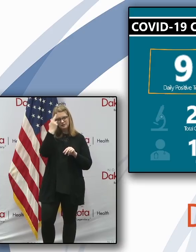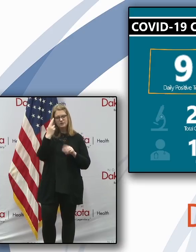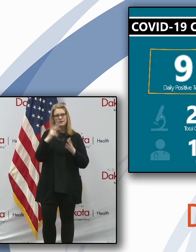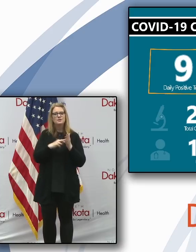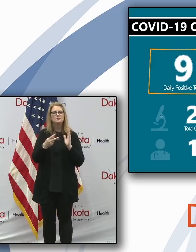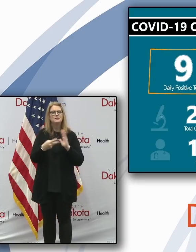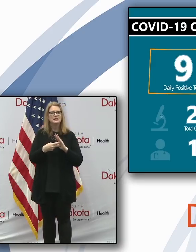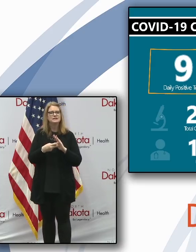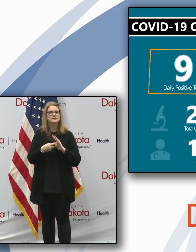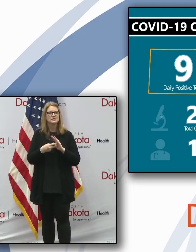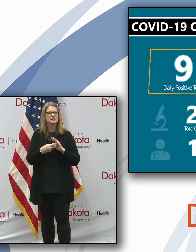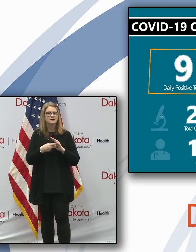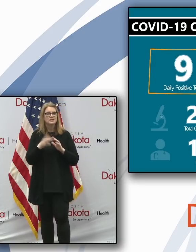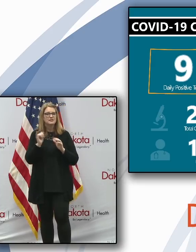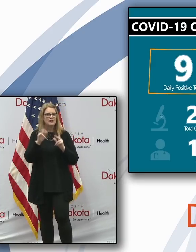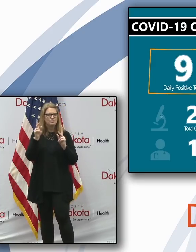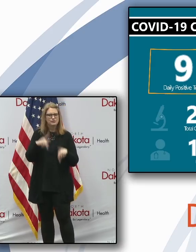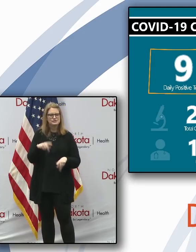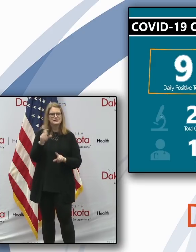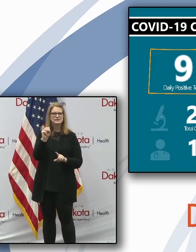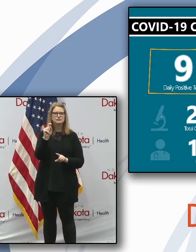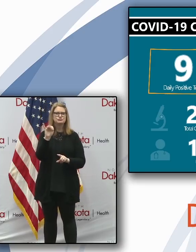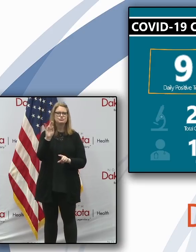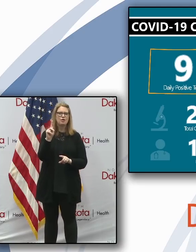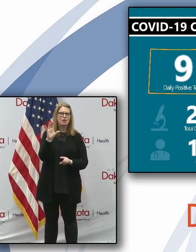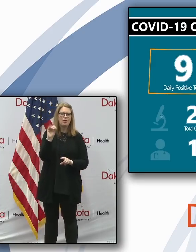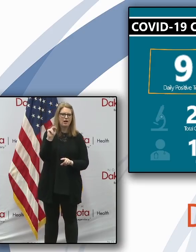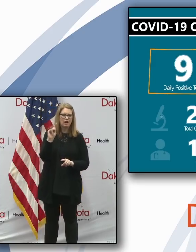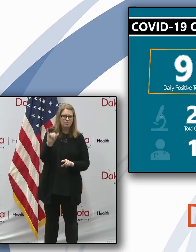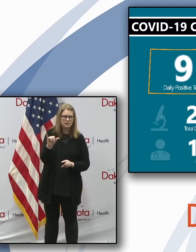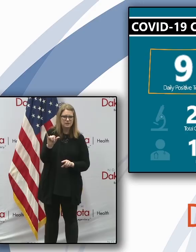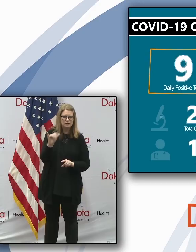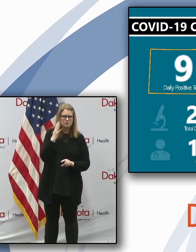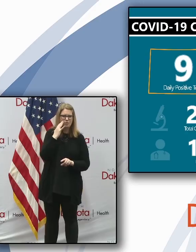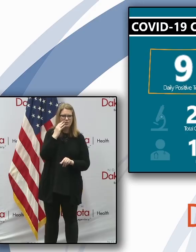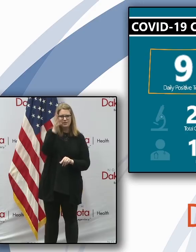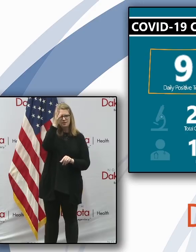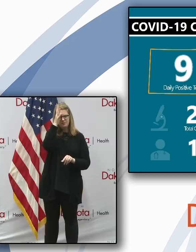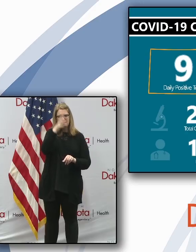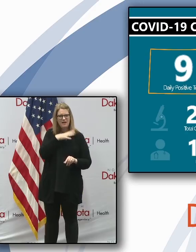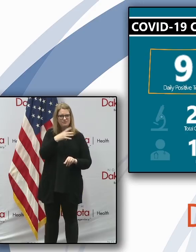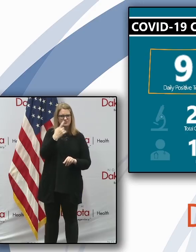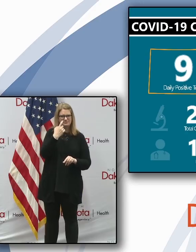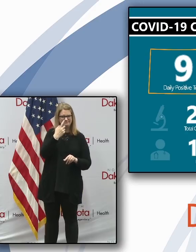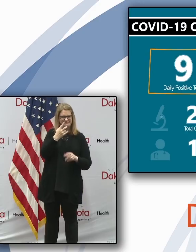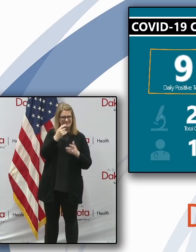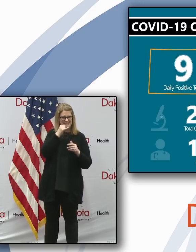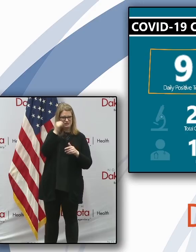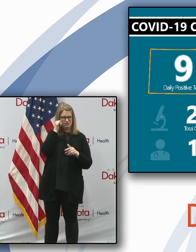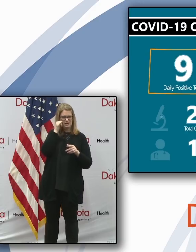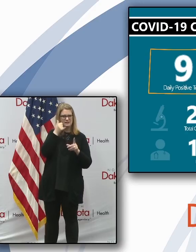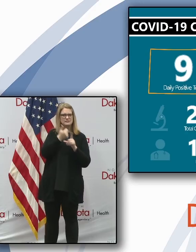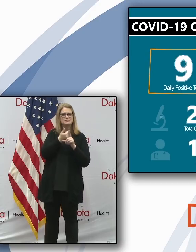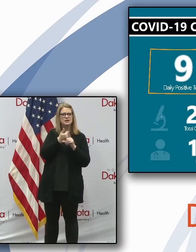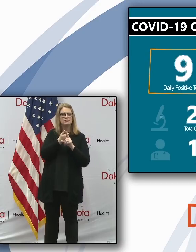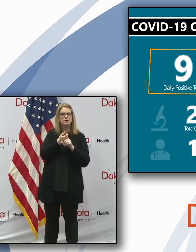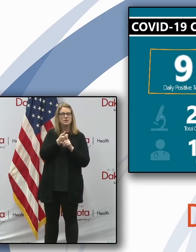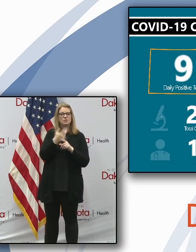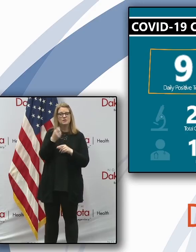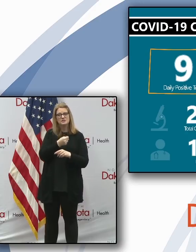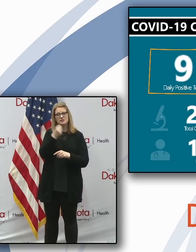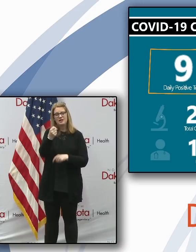represents the individual in Stark County who we mentioned yesterday was hospitalized and that passed away.